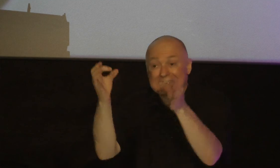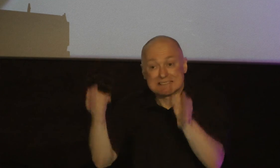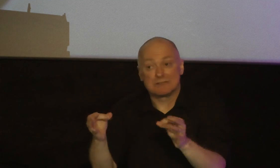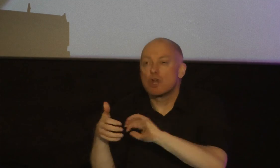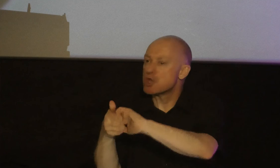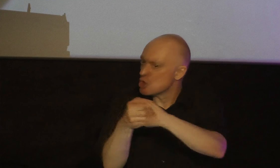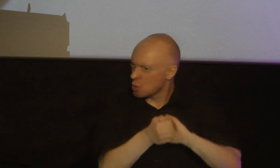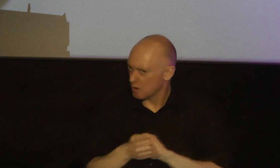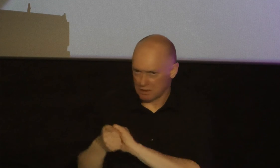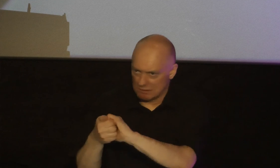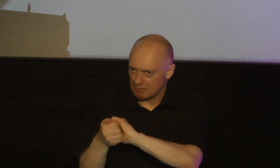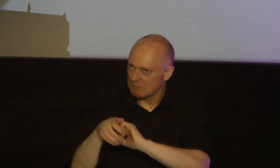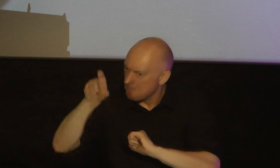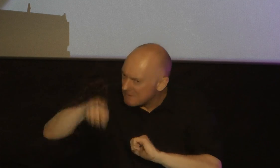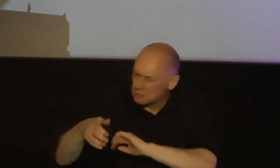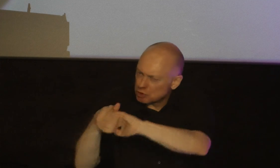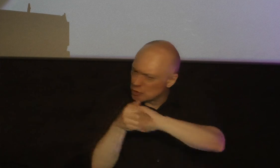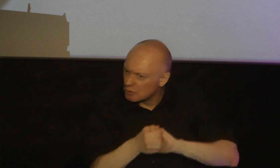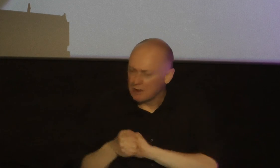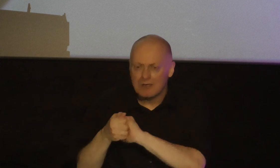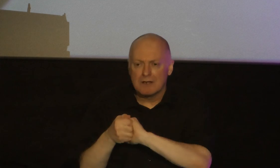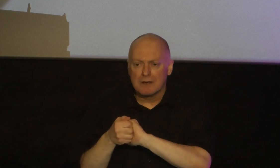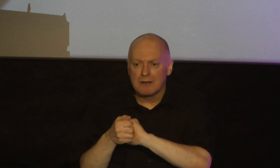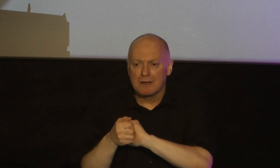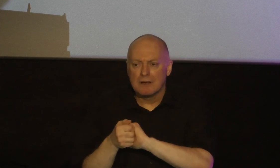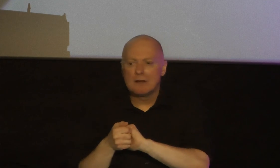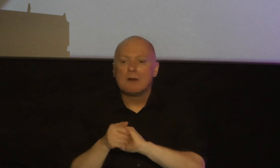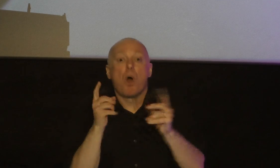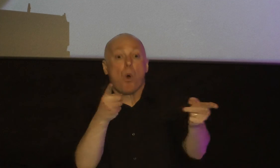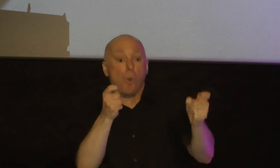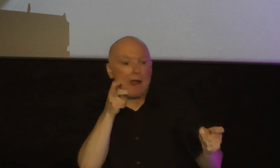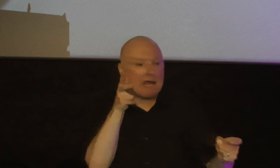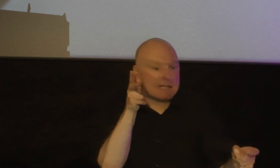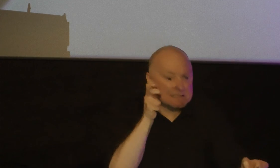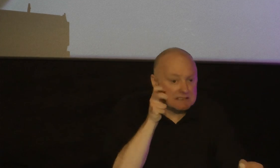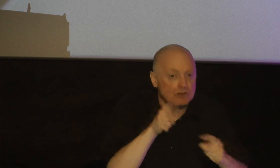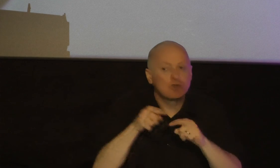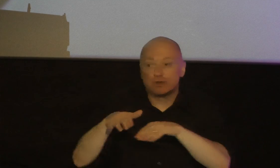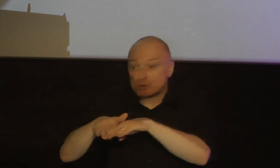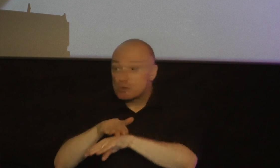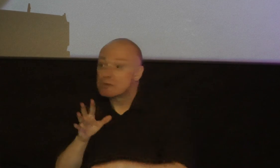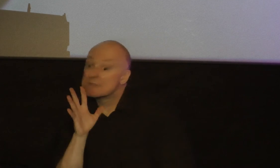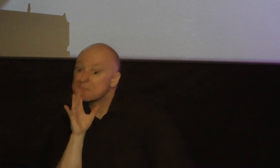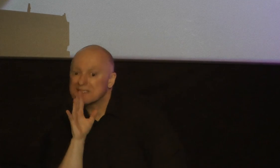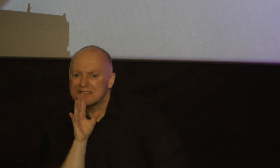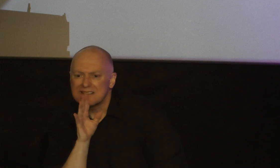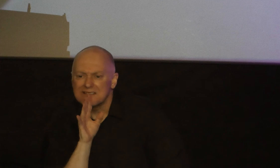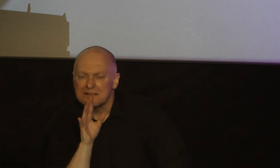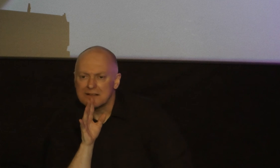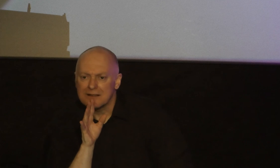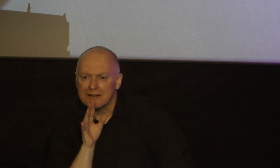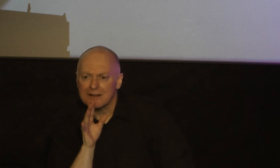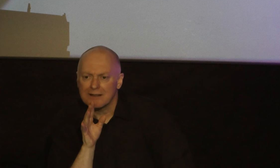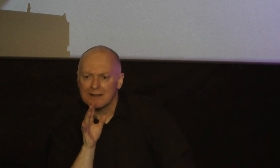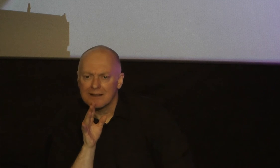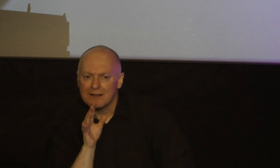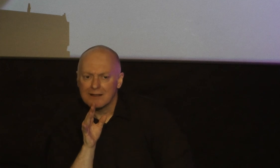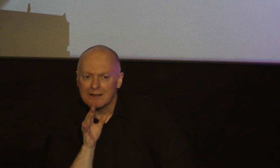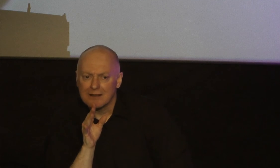and to be quick to listen and slow to speak we're also making a